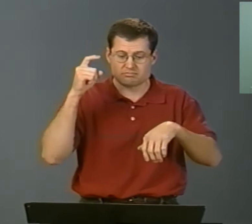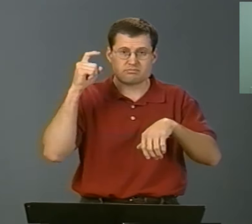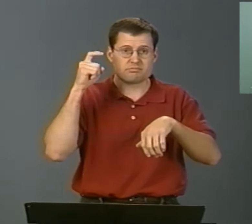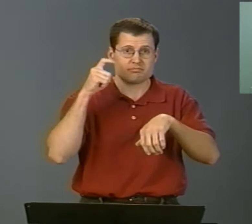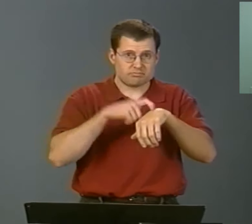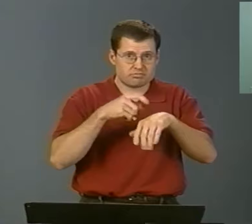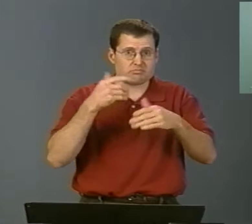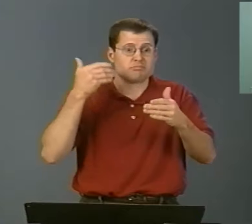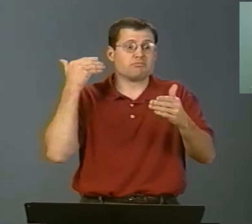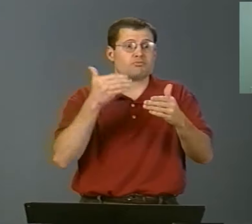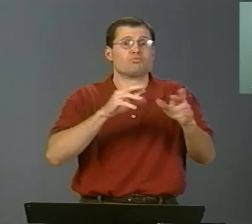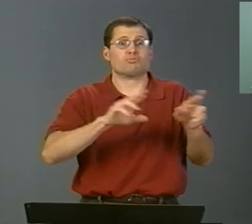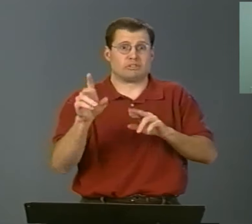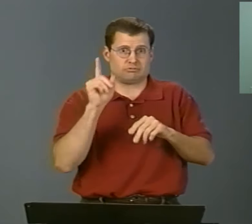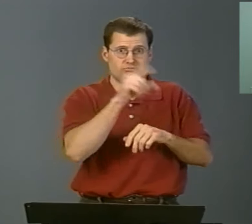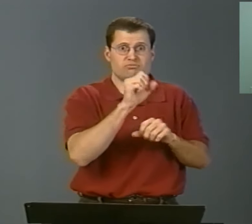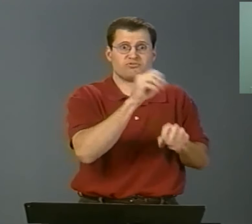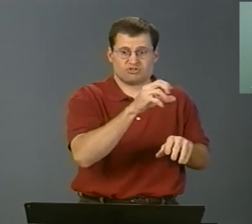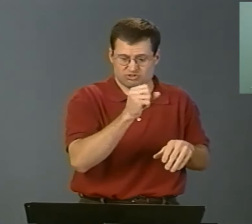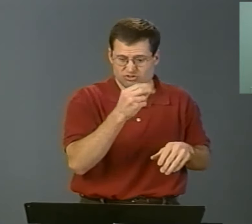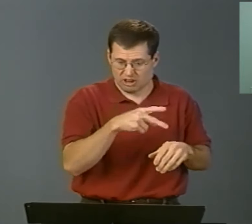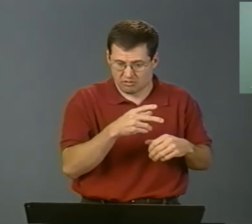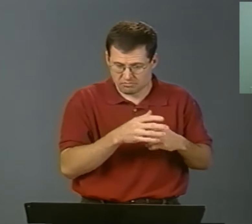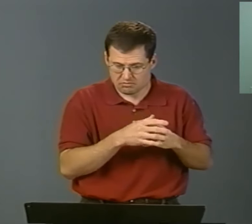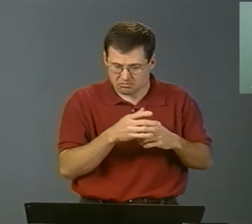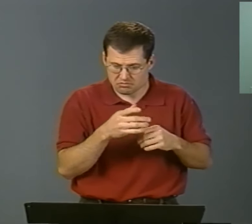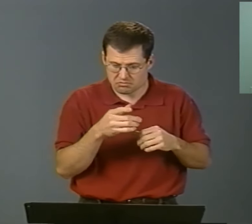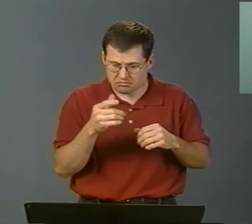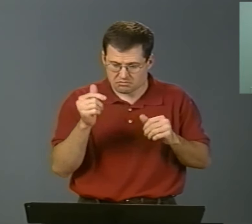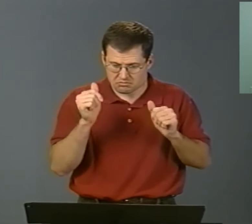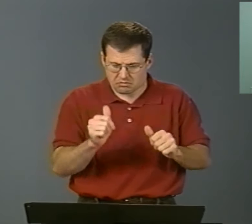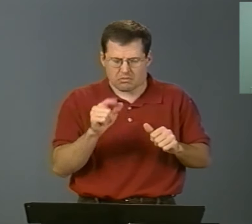And then next, it's time to actually go to the shop.